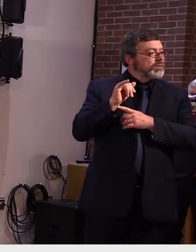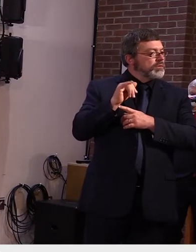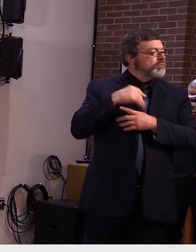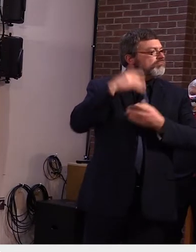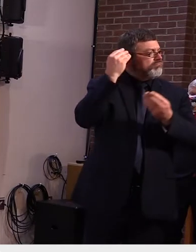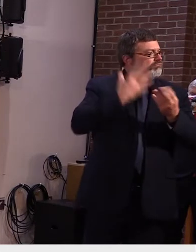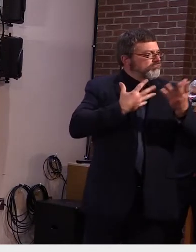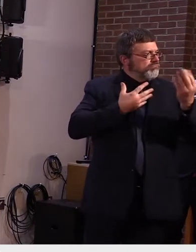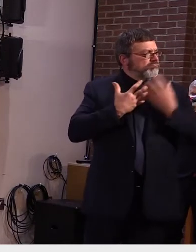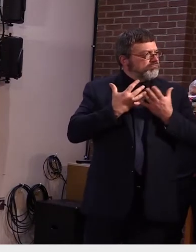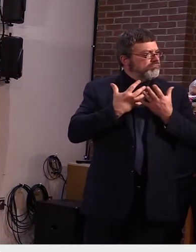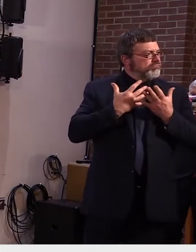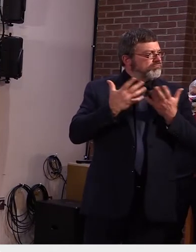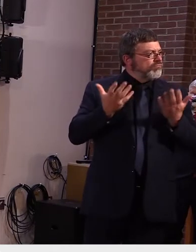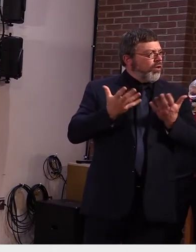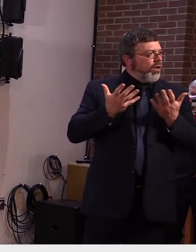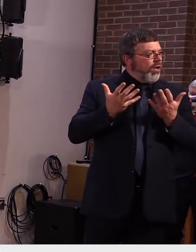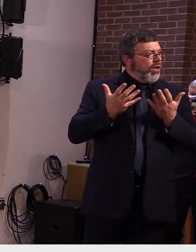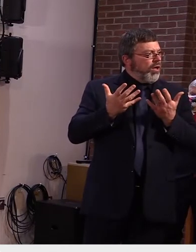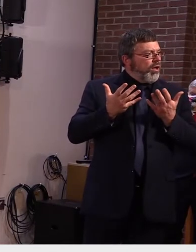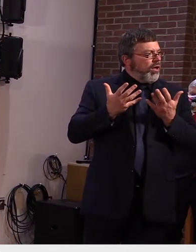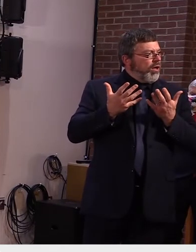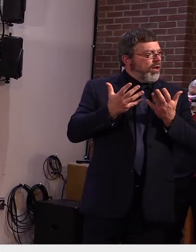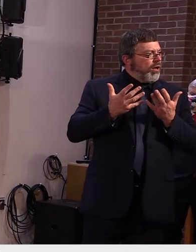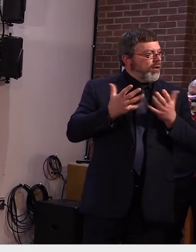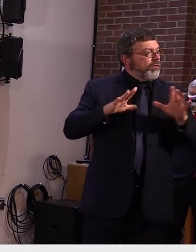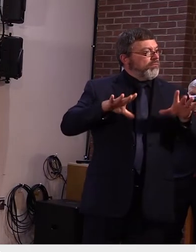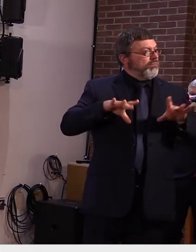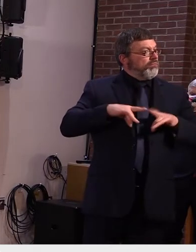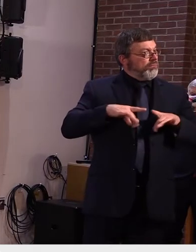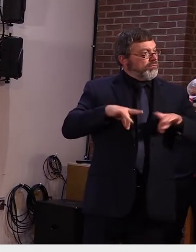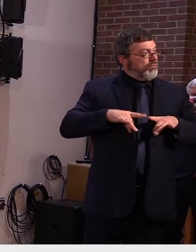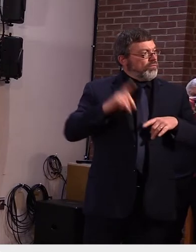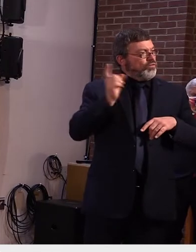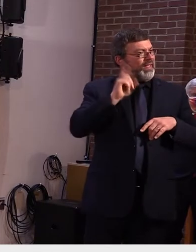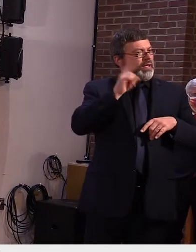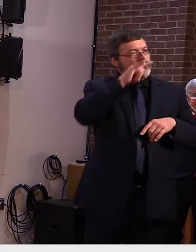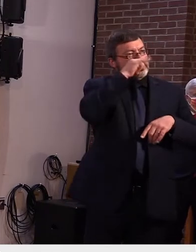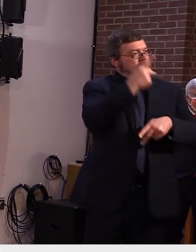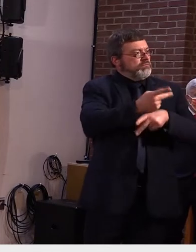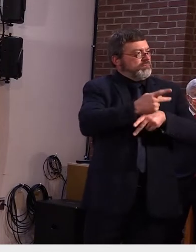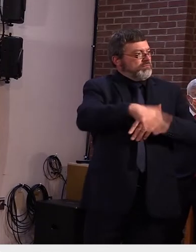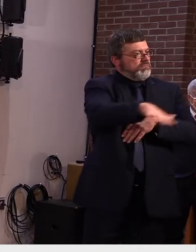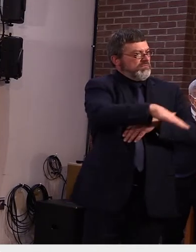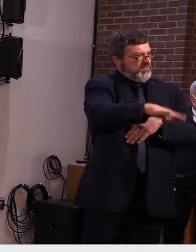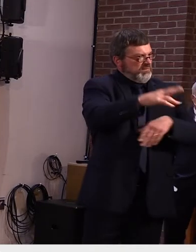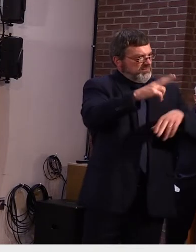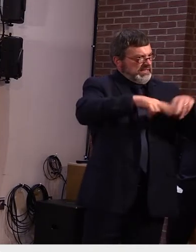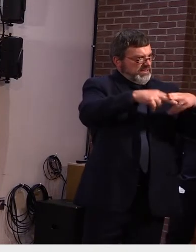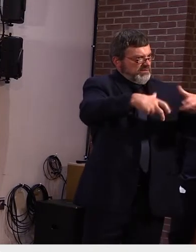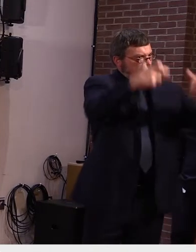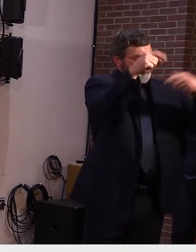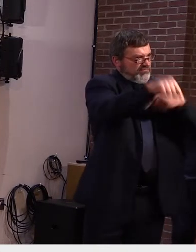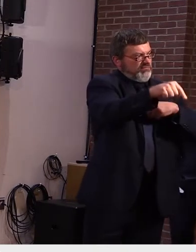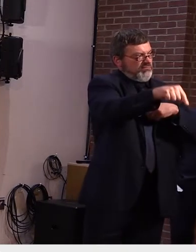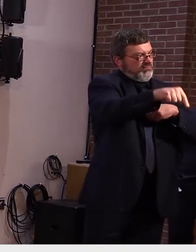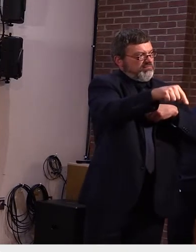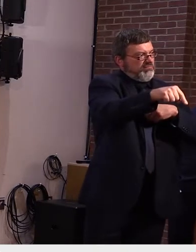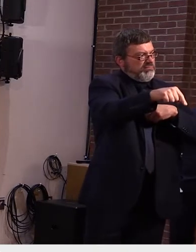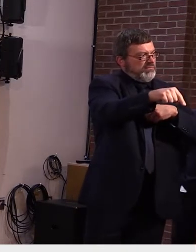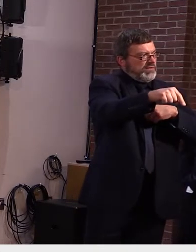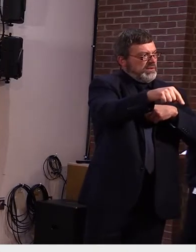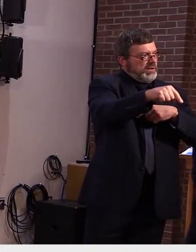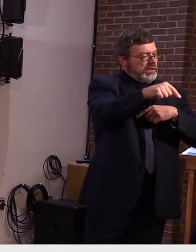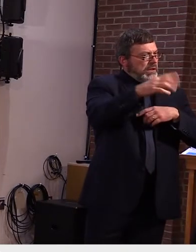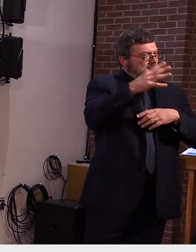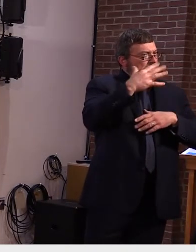facilities in vermont to tip unfortunately to not specify where but once you ask if the health department is investigating any coven